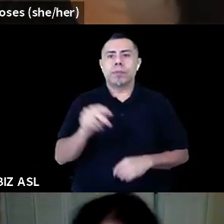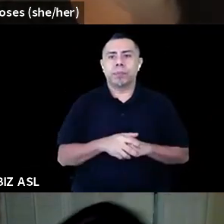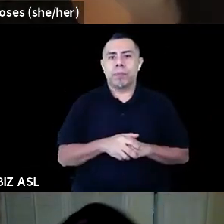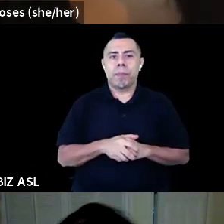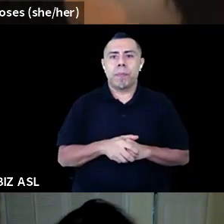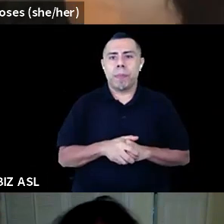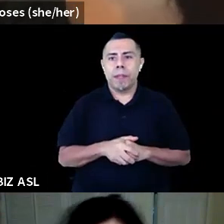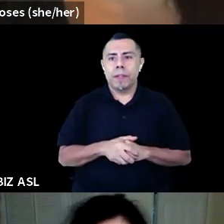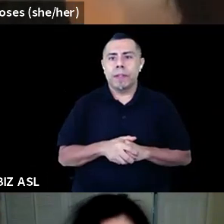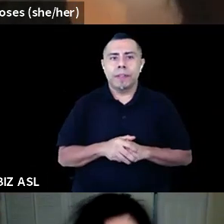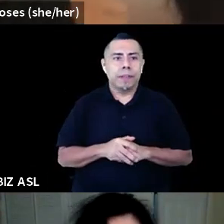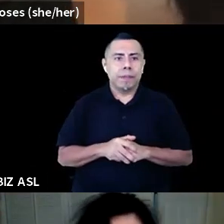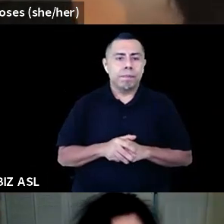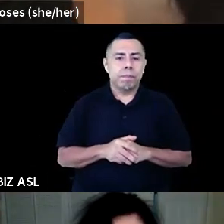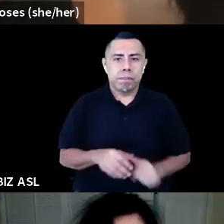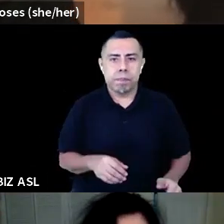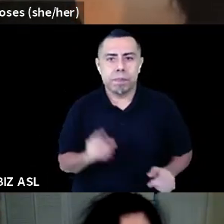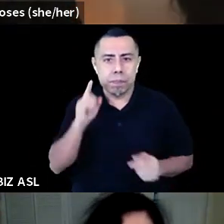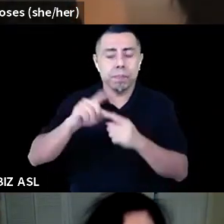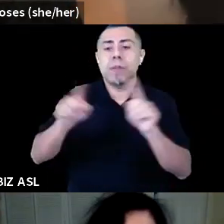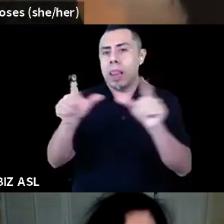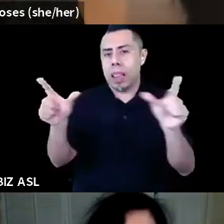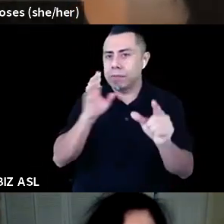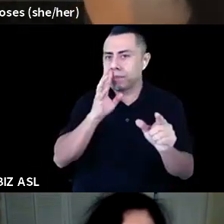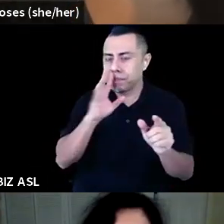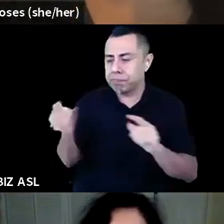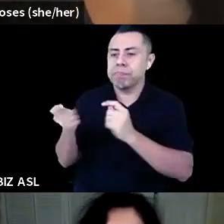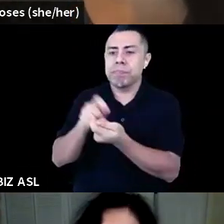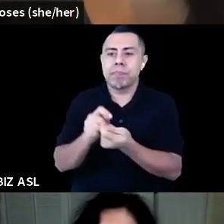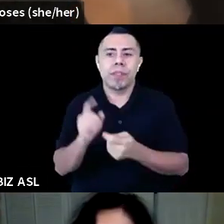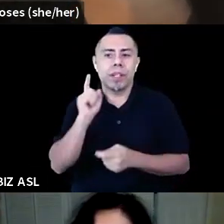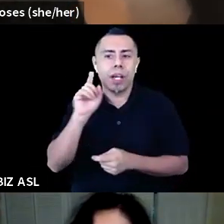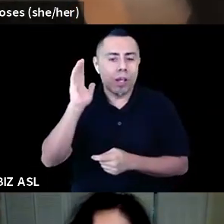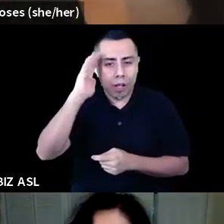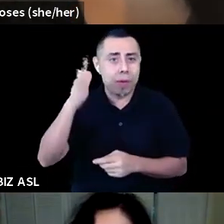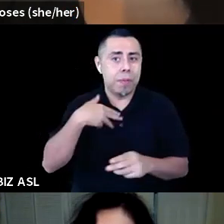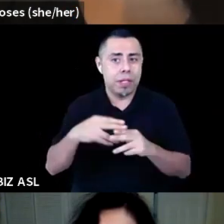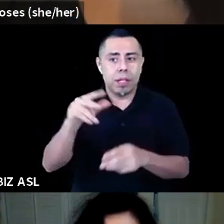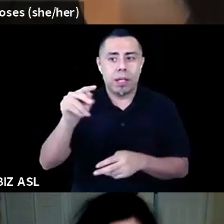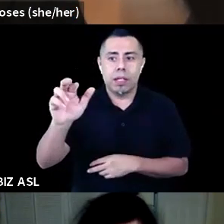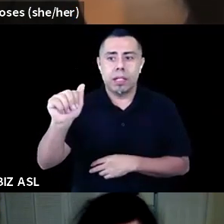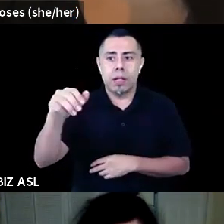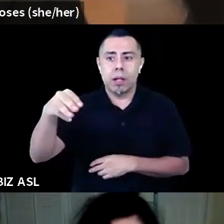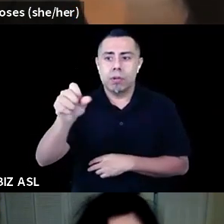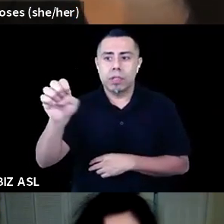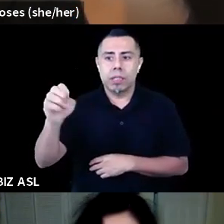So, hello, everyone. My name is Tara Moses. I am a citizen of the Seminole Nation of Oklahoma.